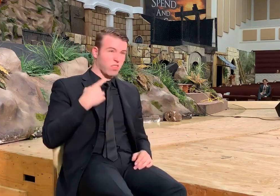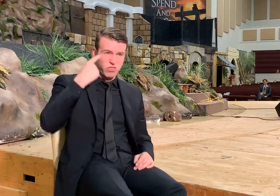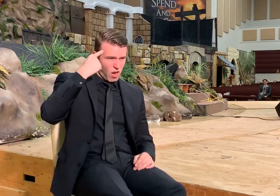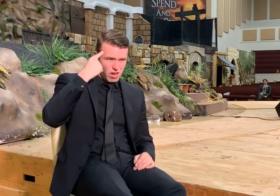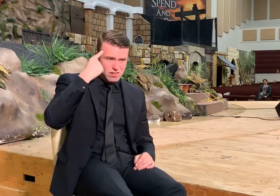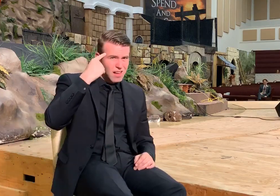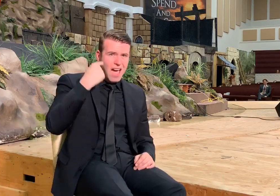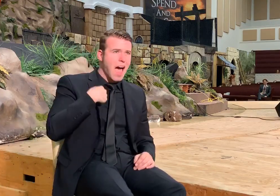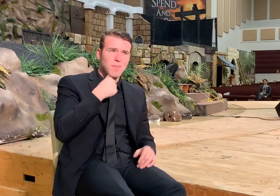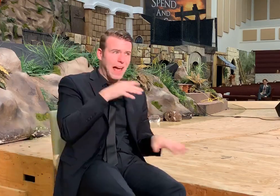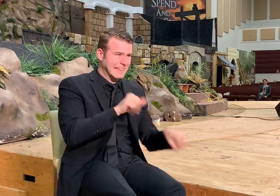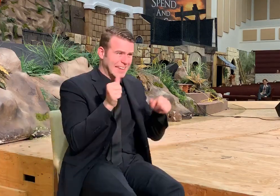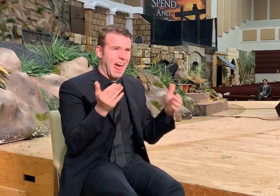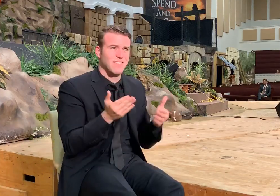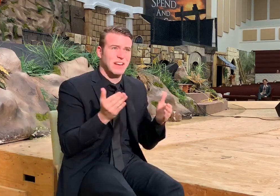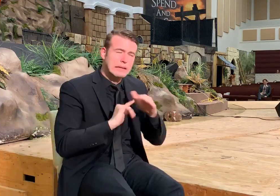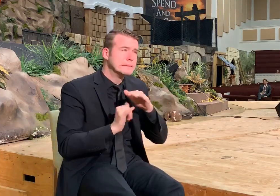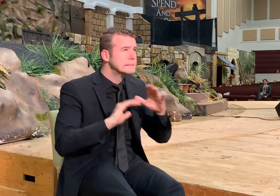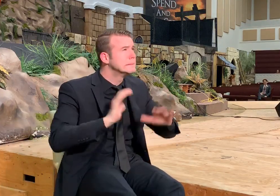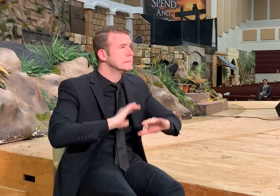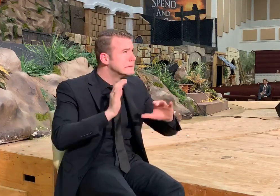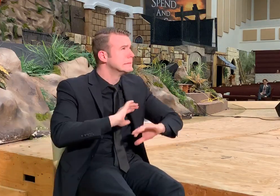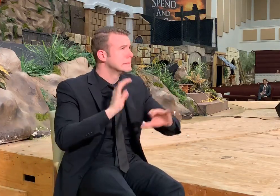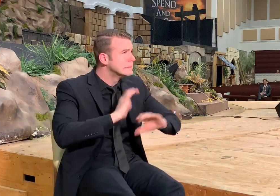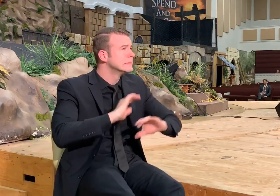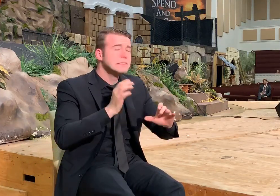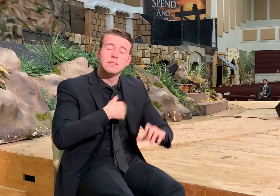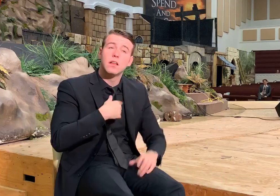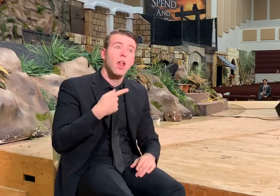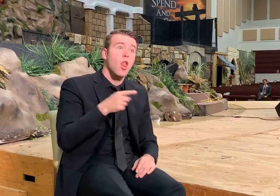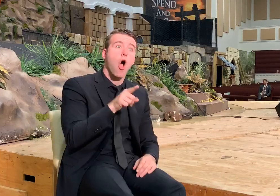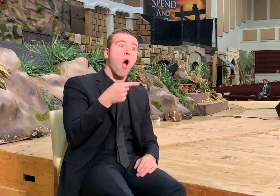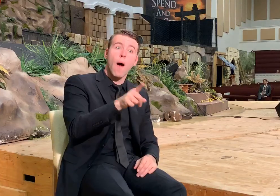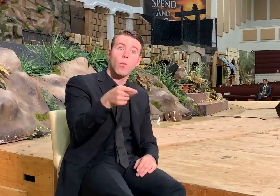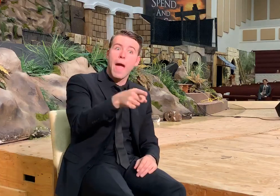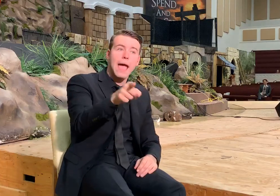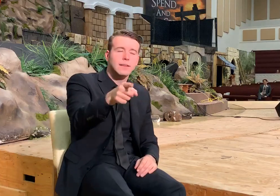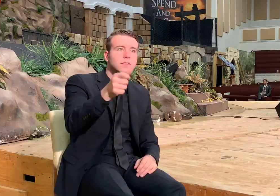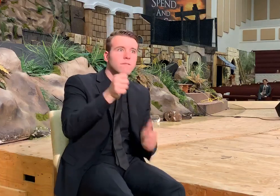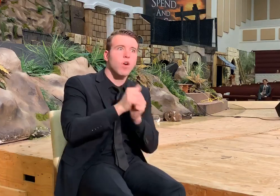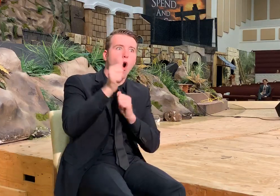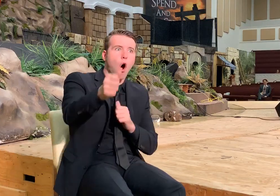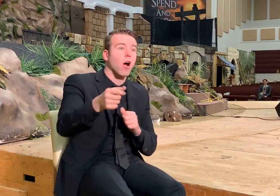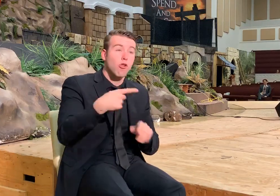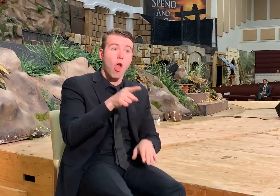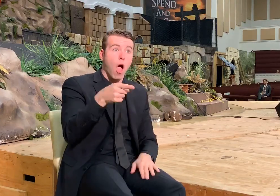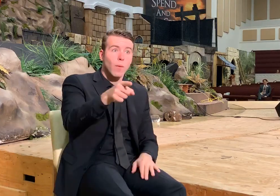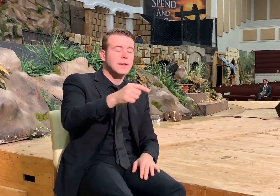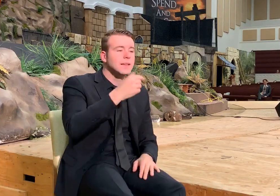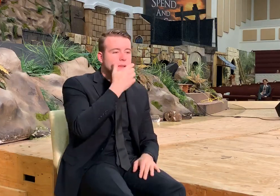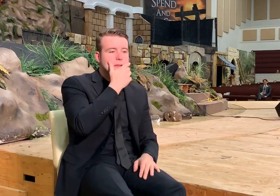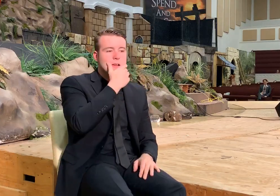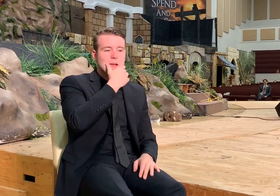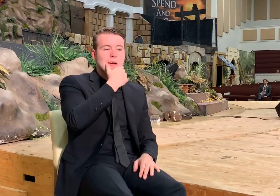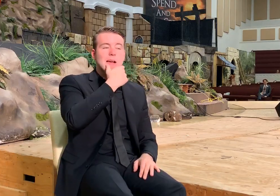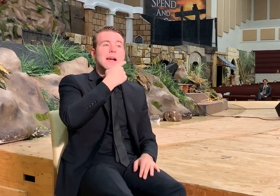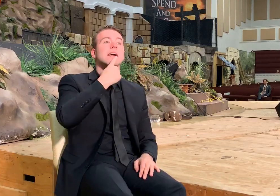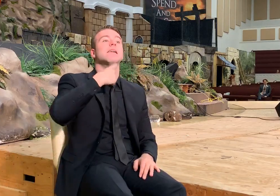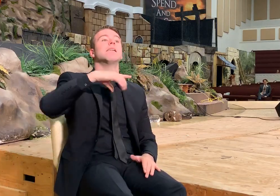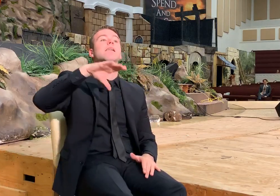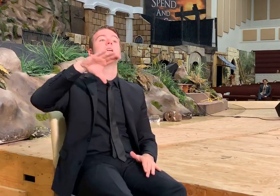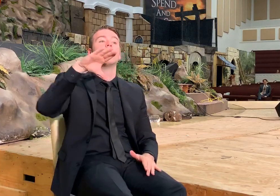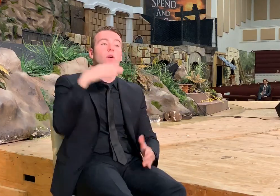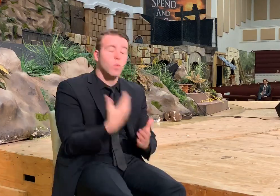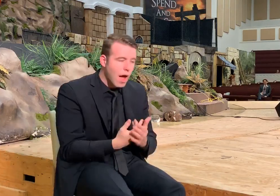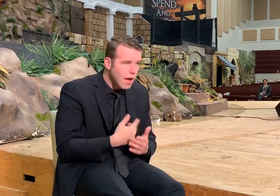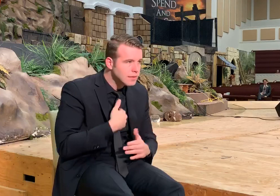we get out of this hole. And we went a long ways. I don't know how far it was. It was a long ways. And when we got there, we got